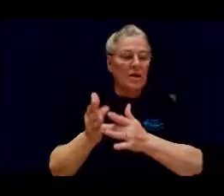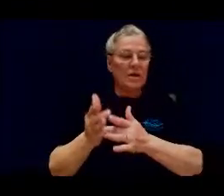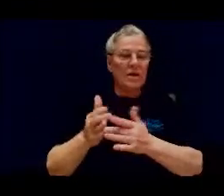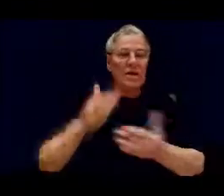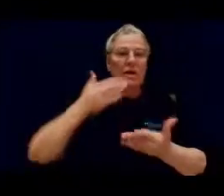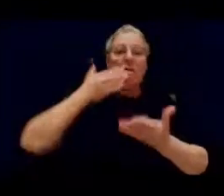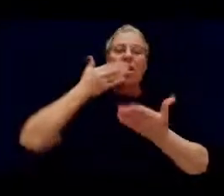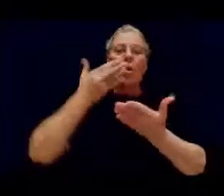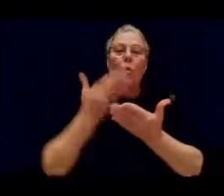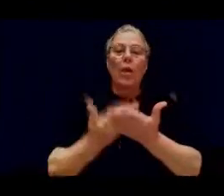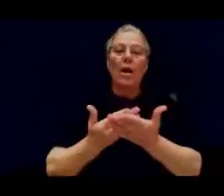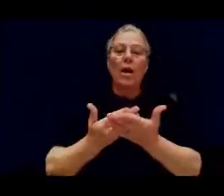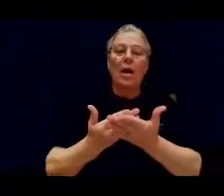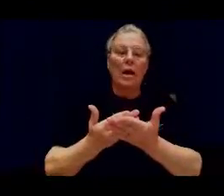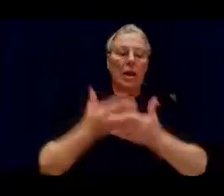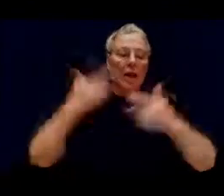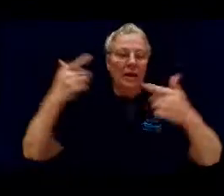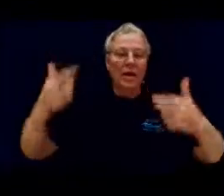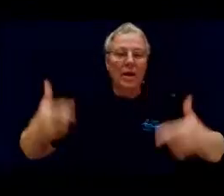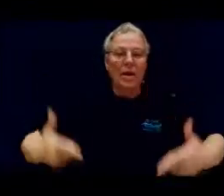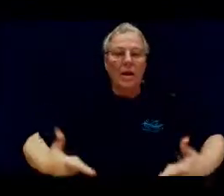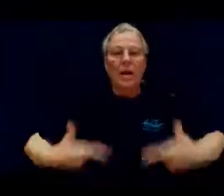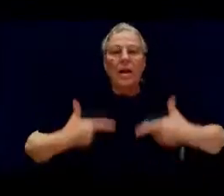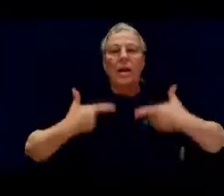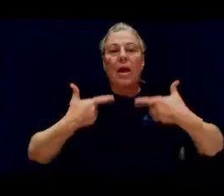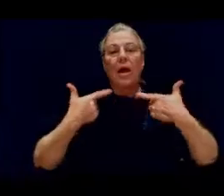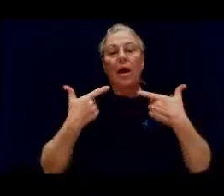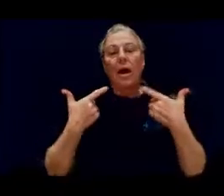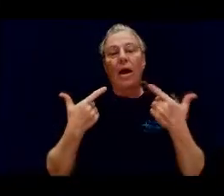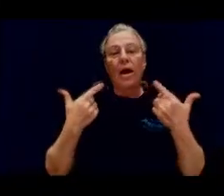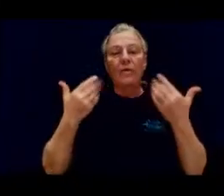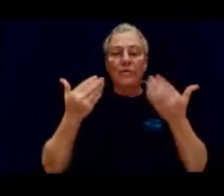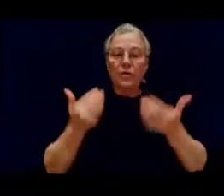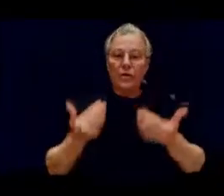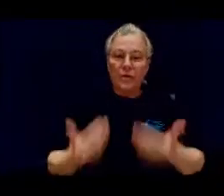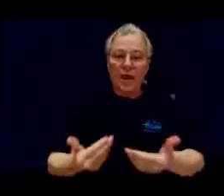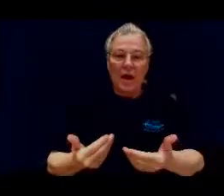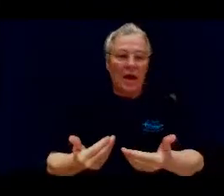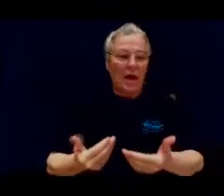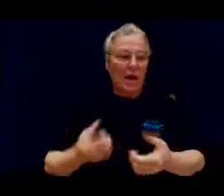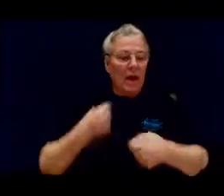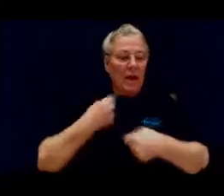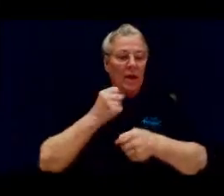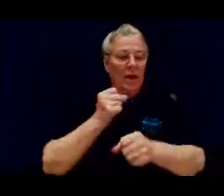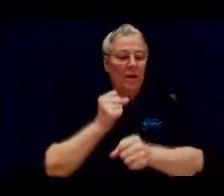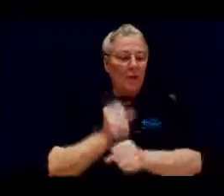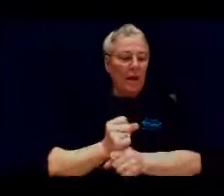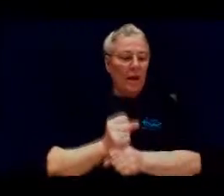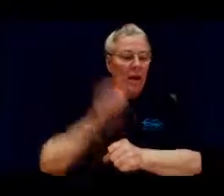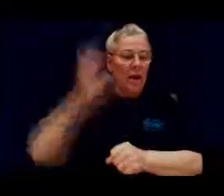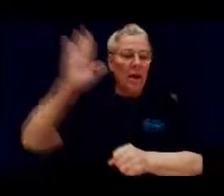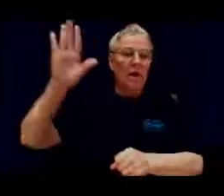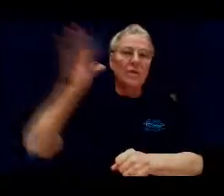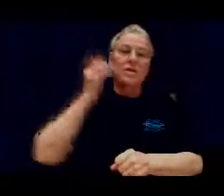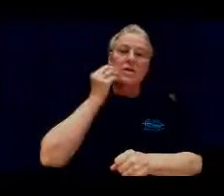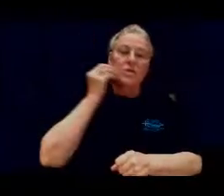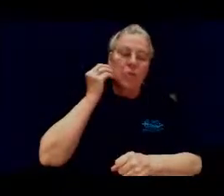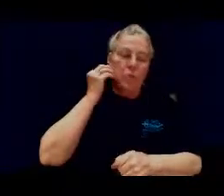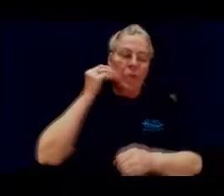is well and alive today he makes his home